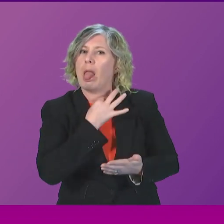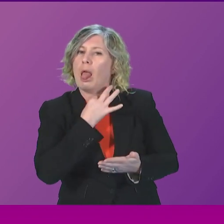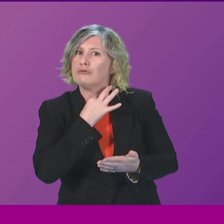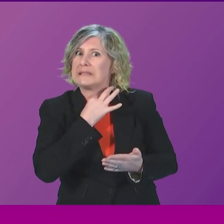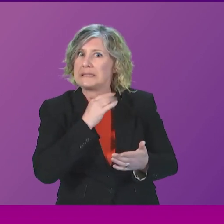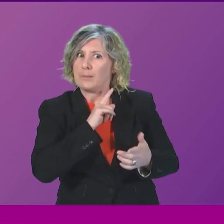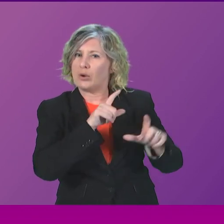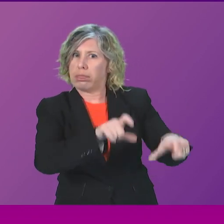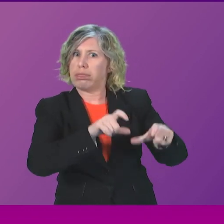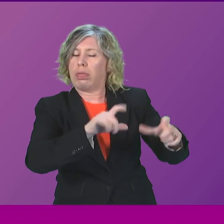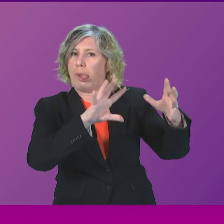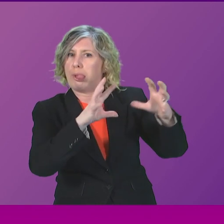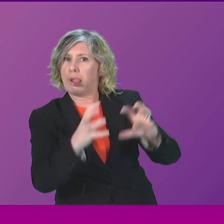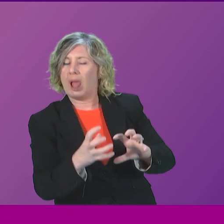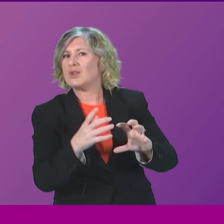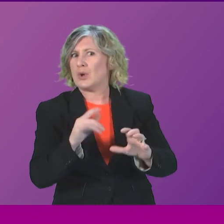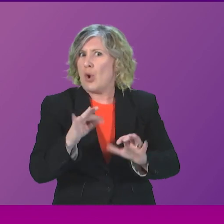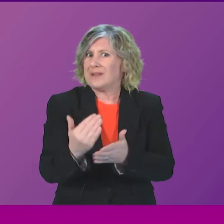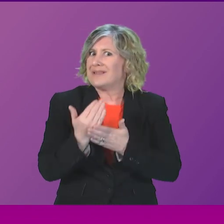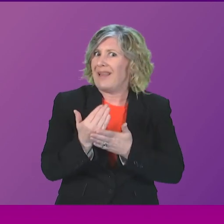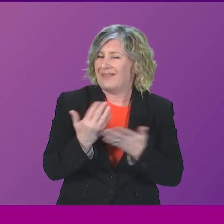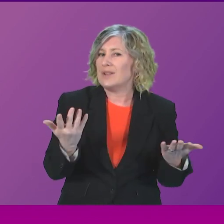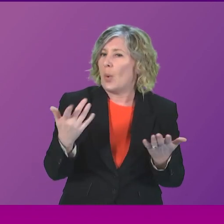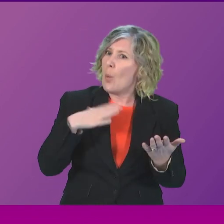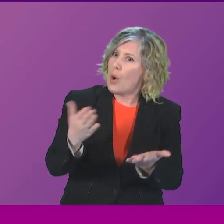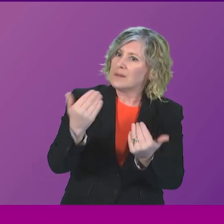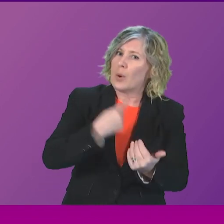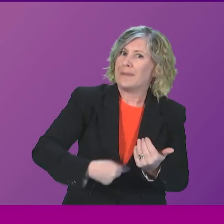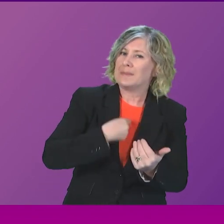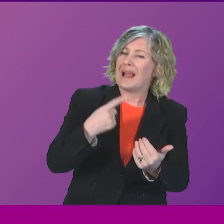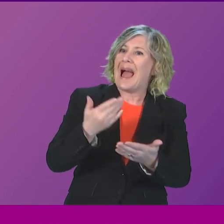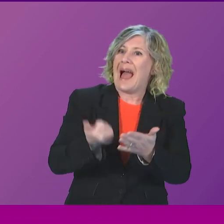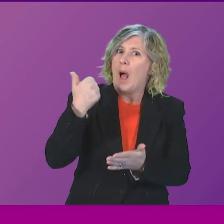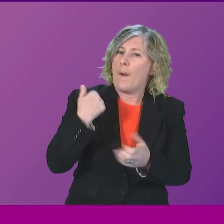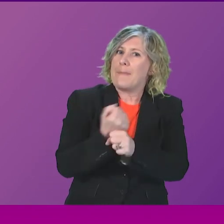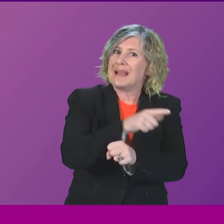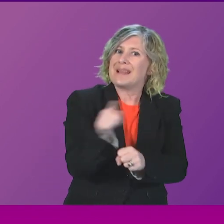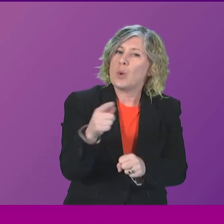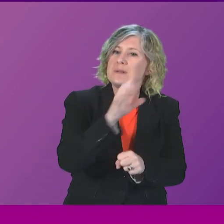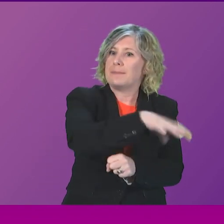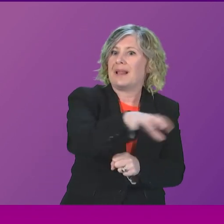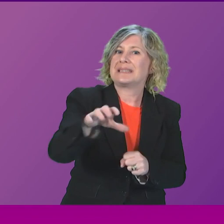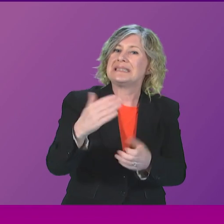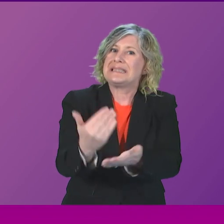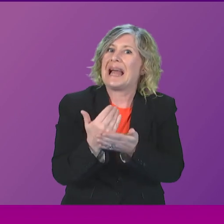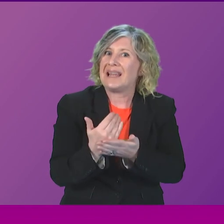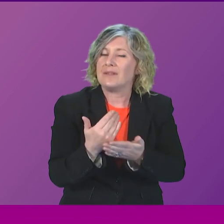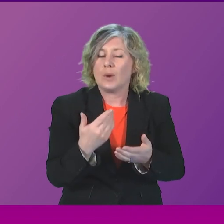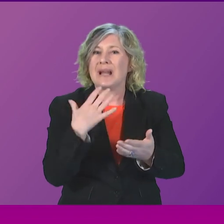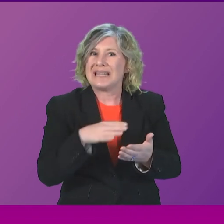safe. Can I ask the First Minister that, given there may be insufficient powers to allow the local authorities to effectively